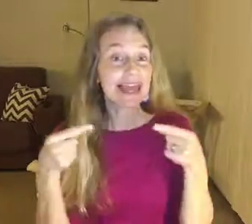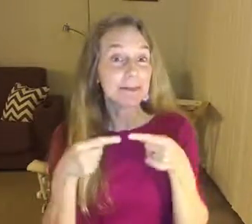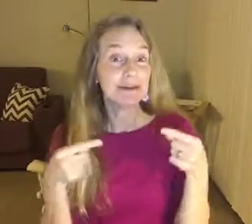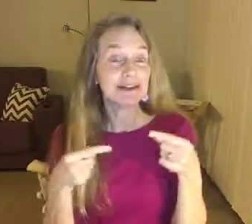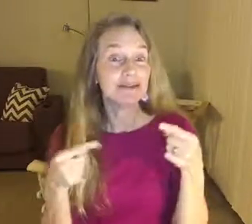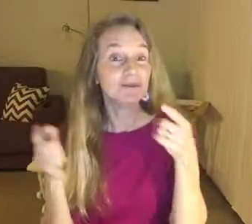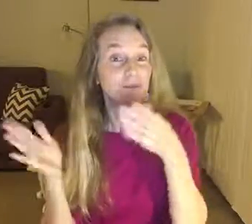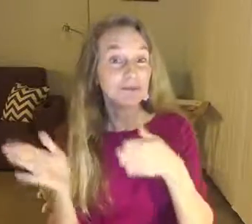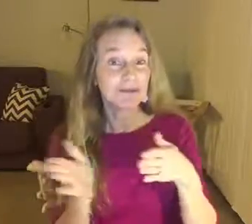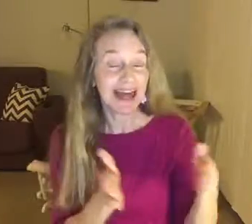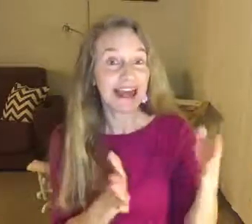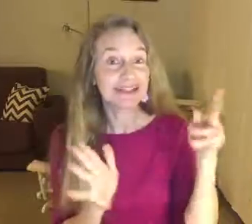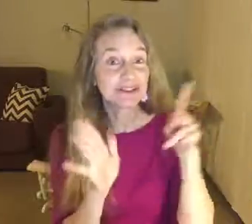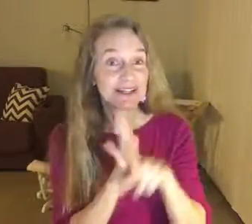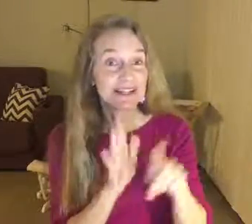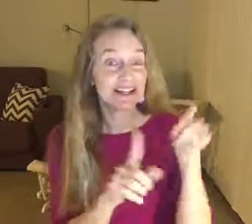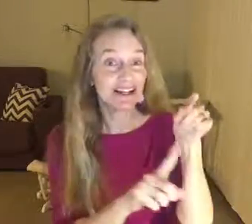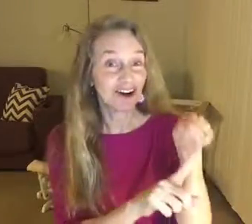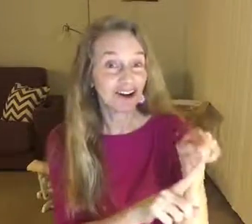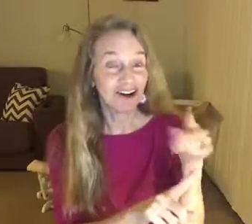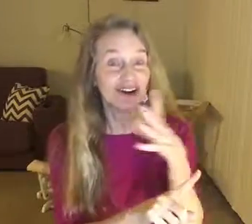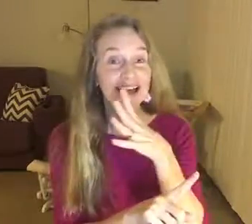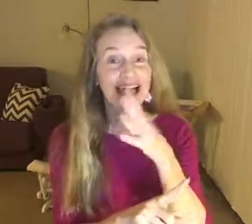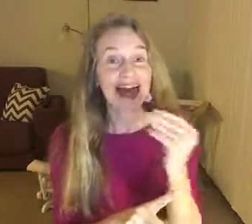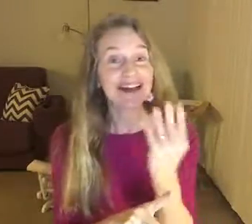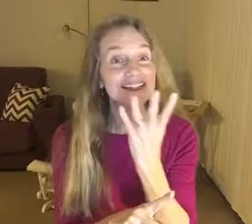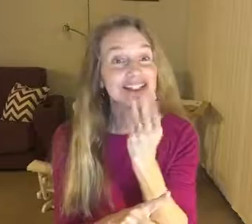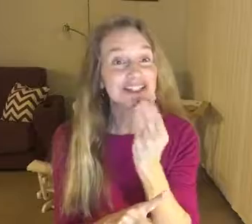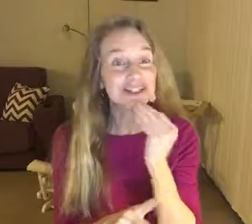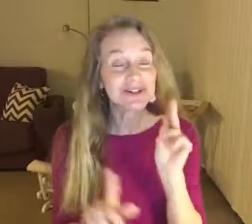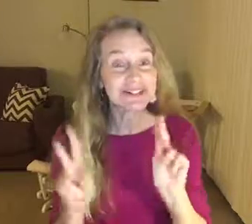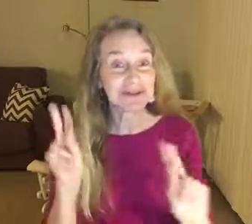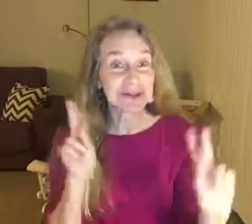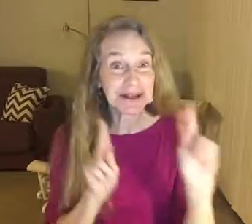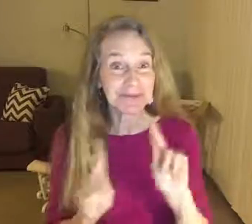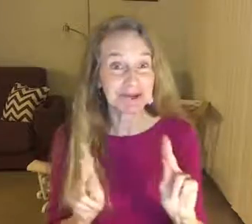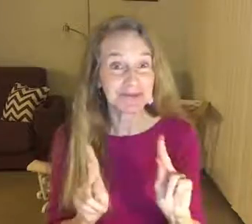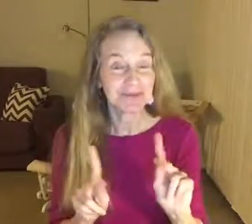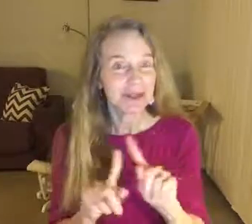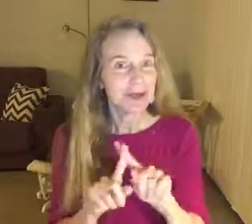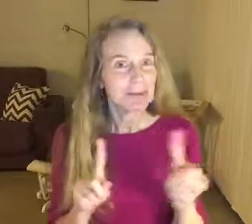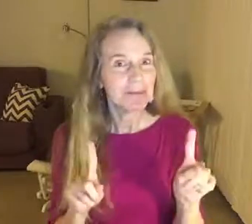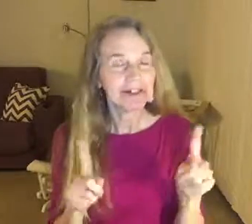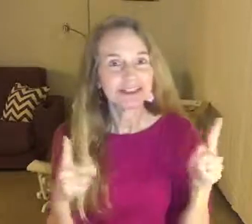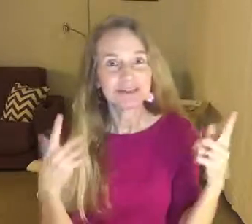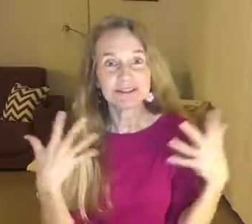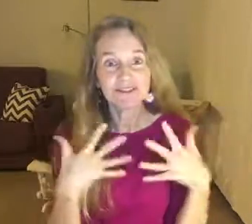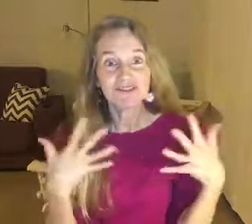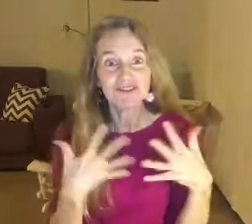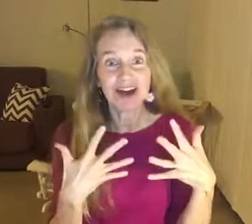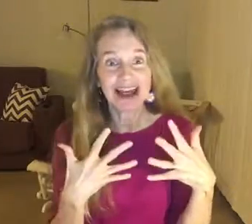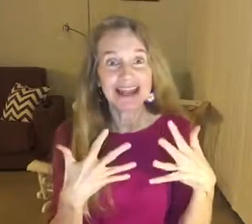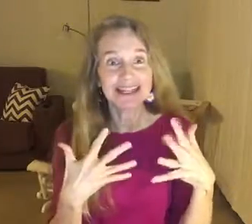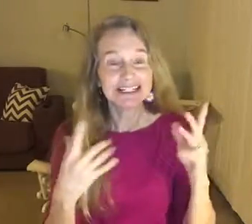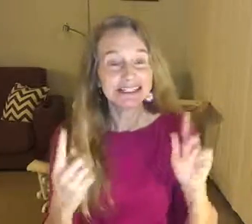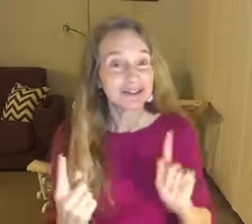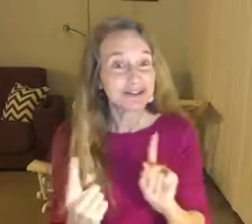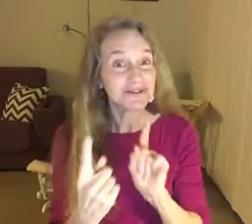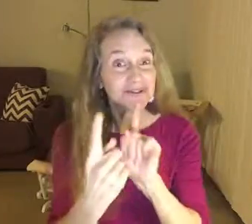GB was planning to kill her and the Jewish people, but she was afraid to